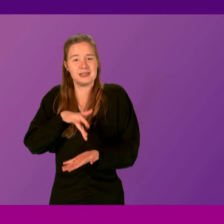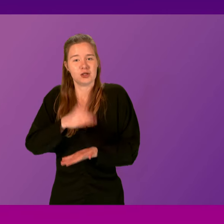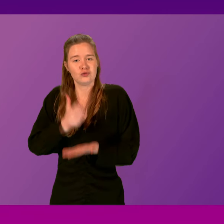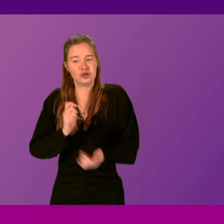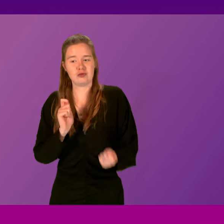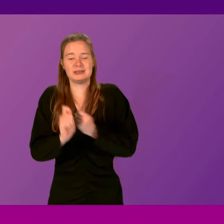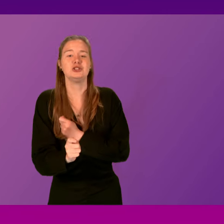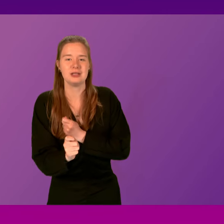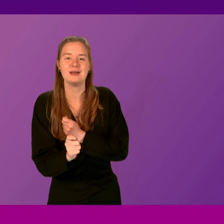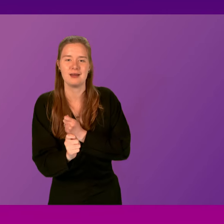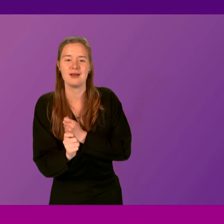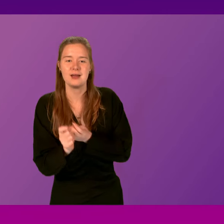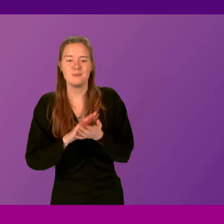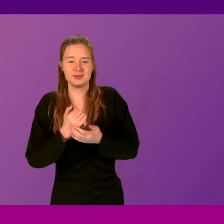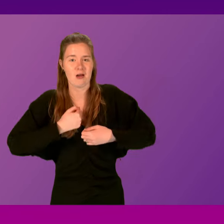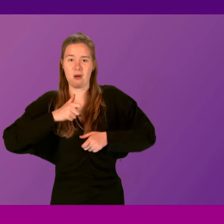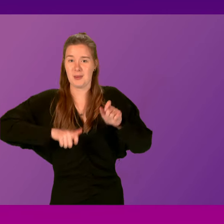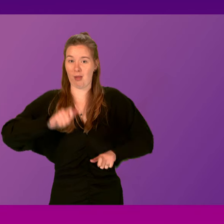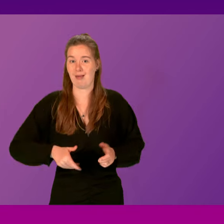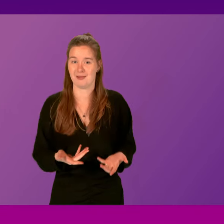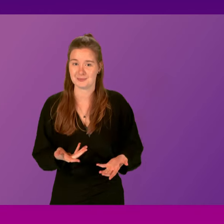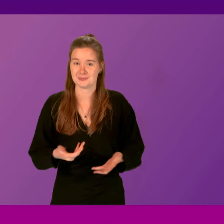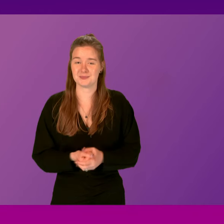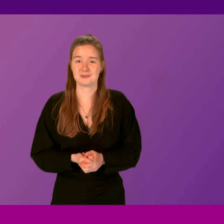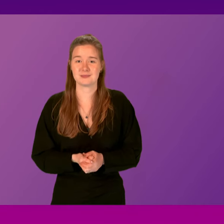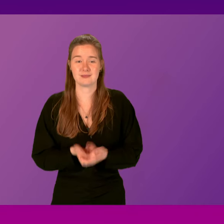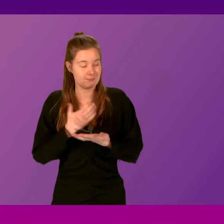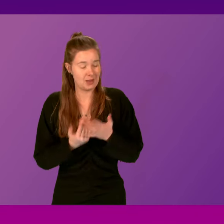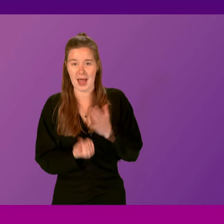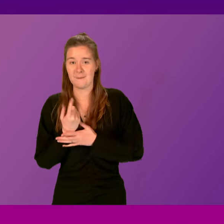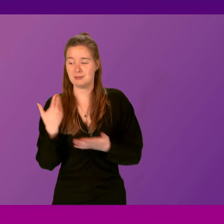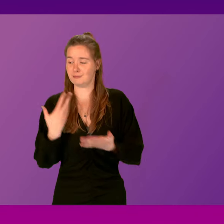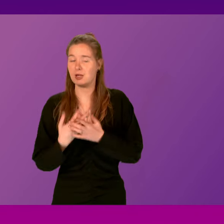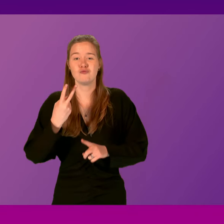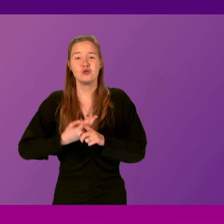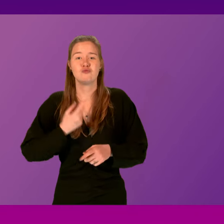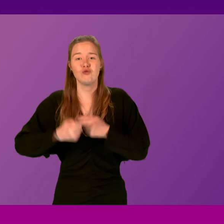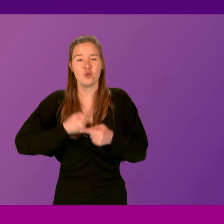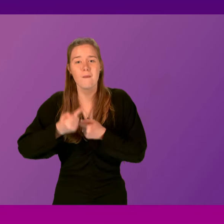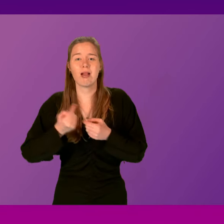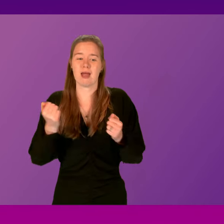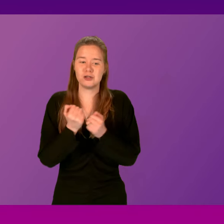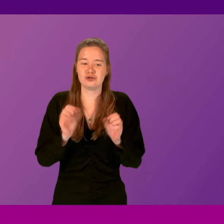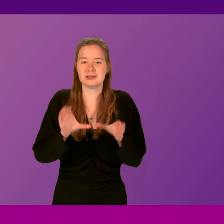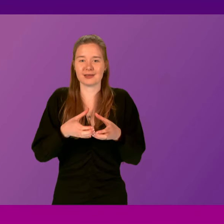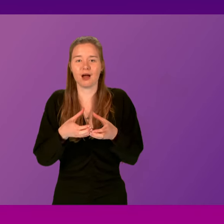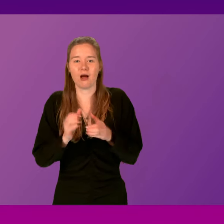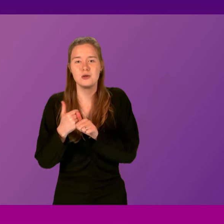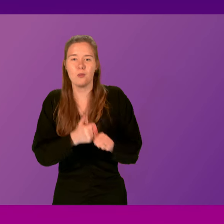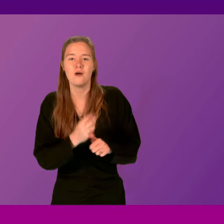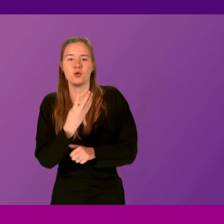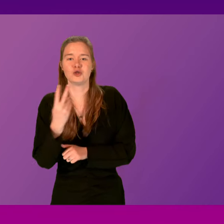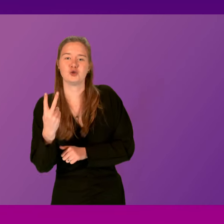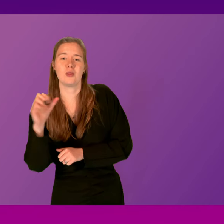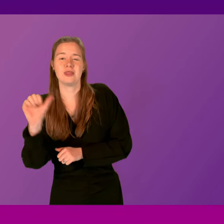transition is in our people. And it's already happening. The renewable energy sector supported more than 42,000